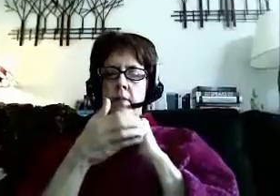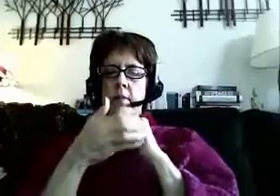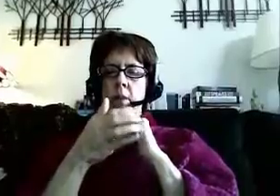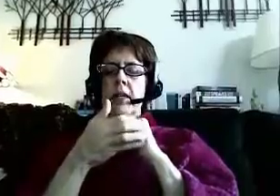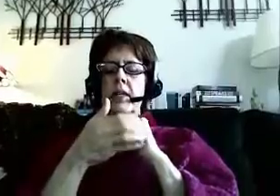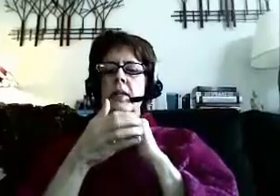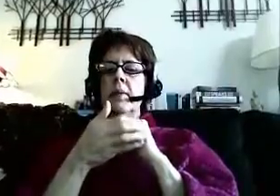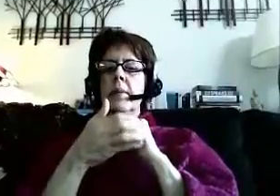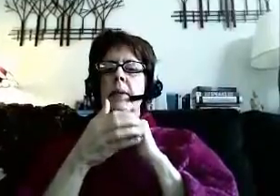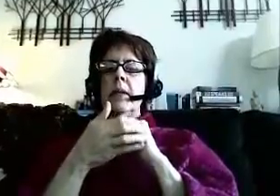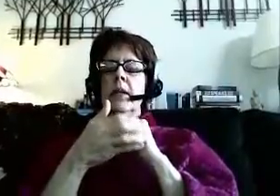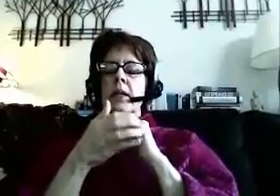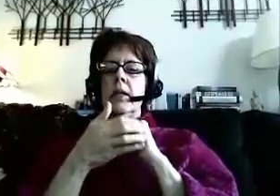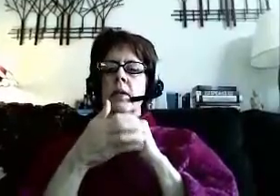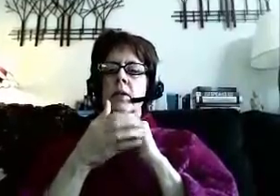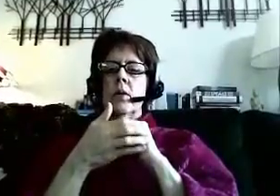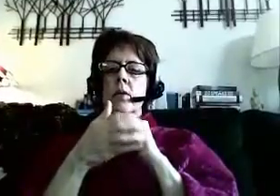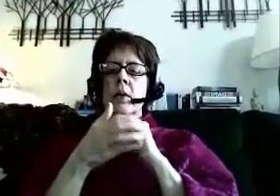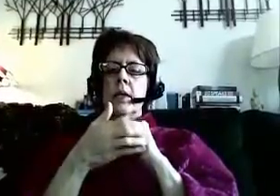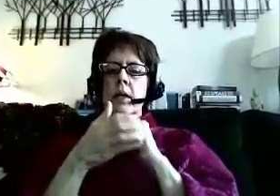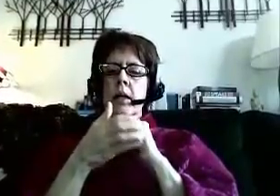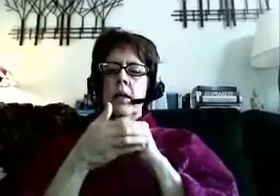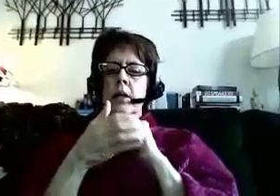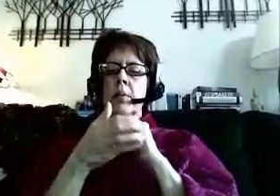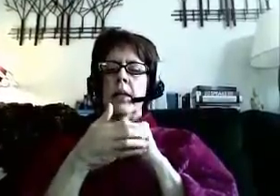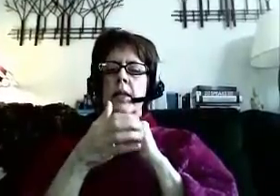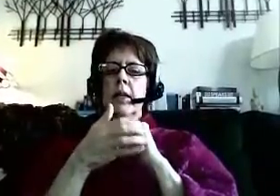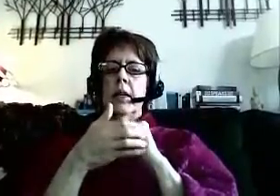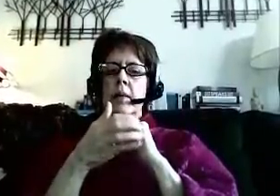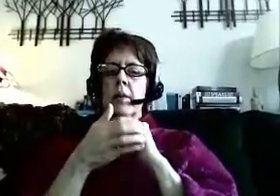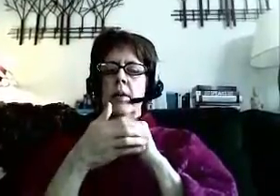When did this ability to heal so quickly and completely appear?